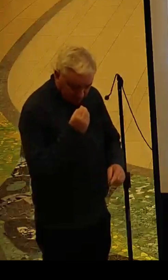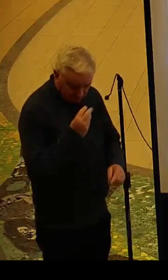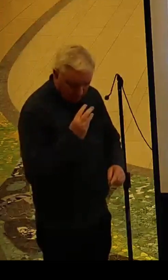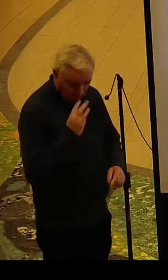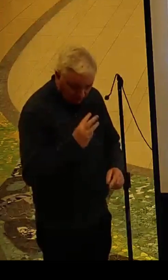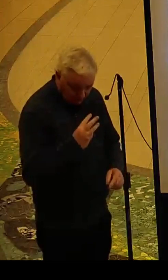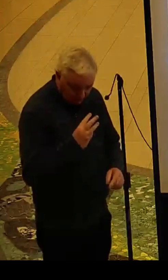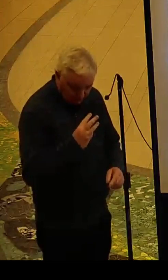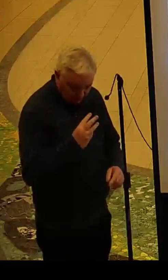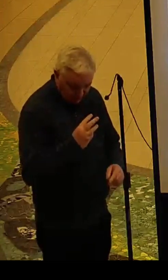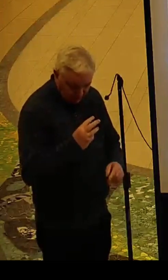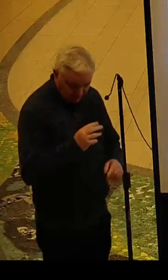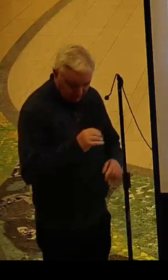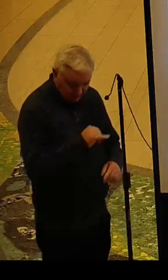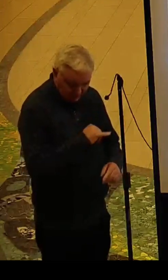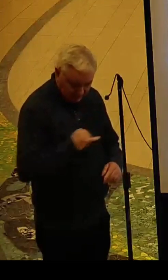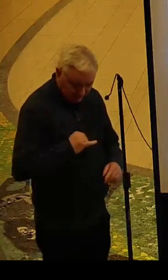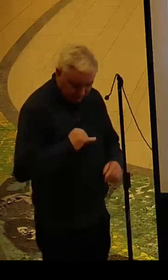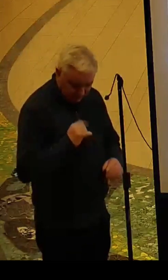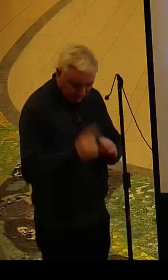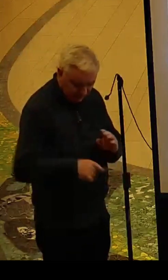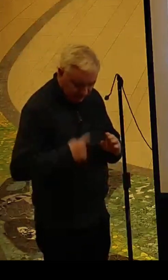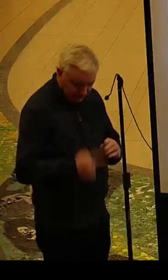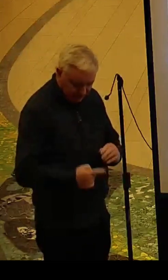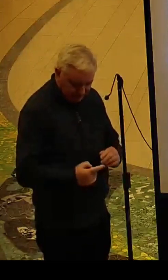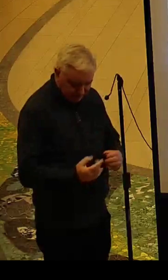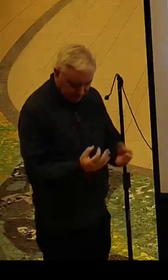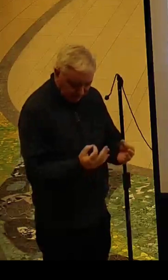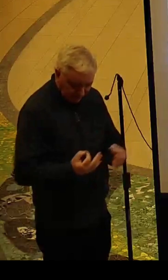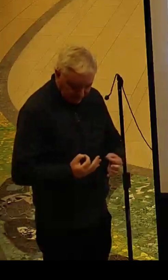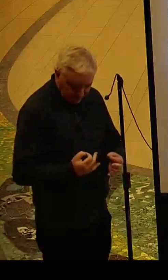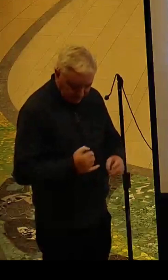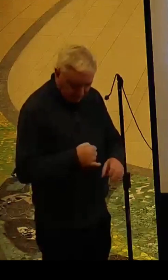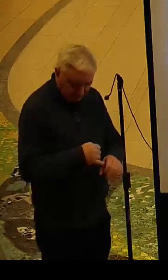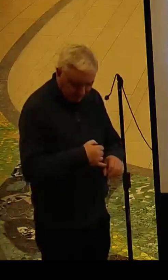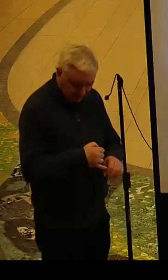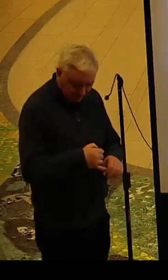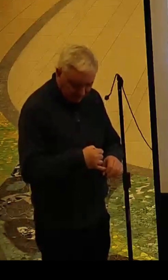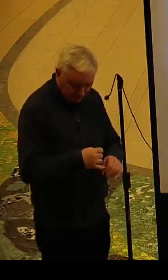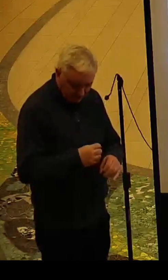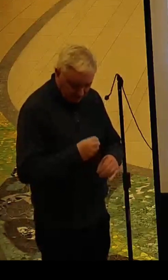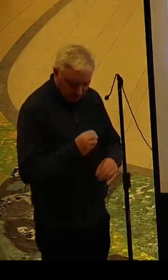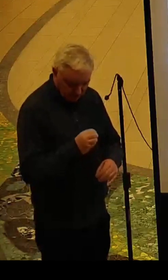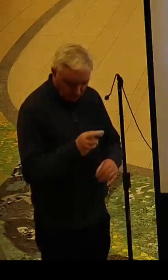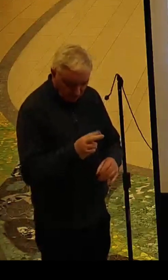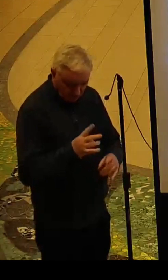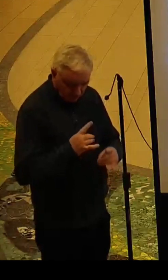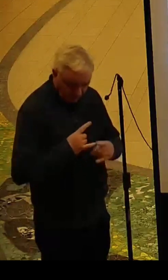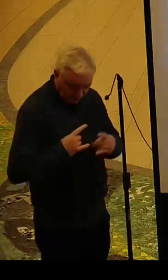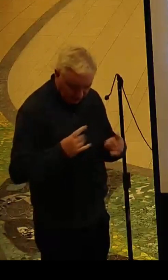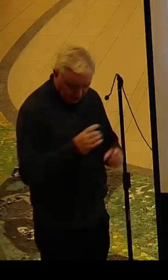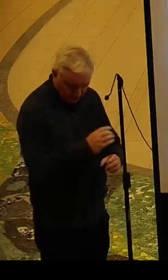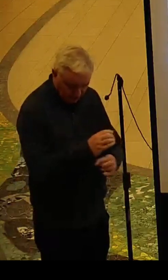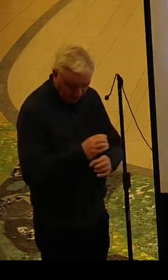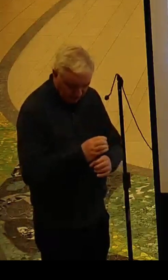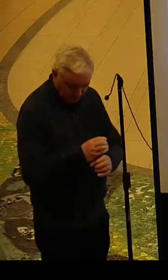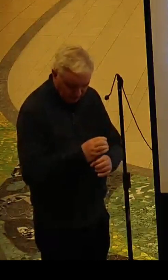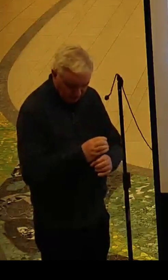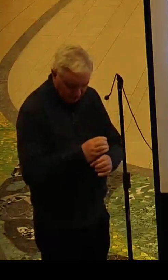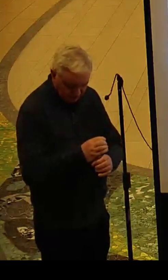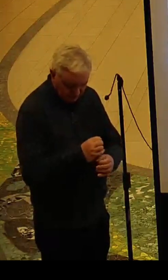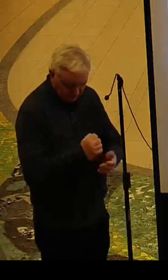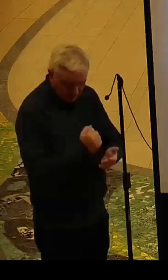food and water. They cannot get medication or healthcare.